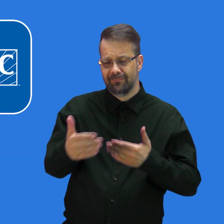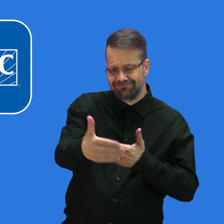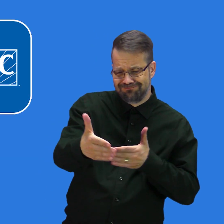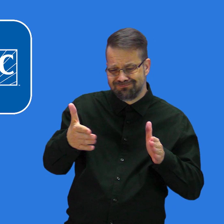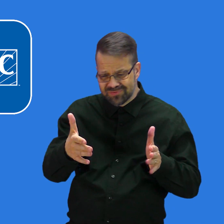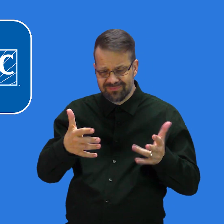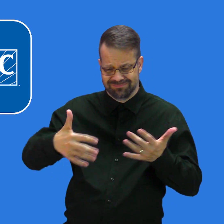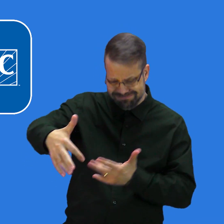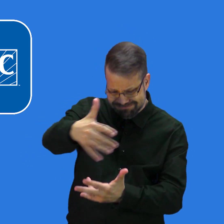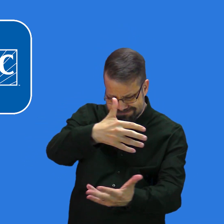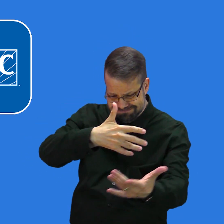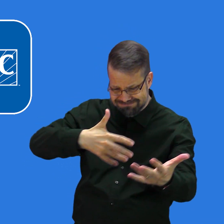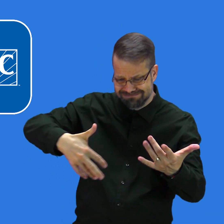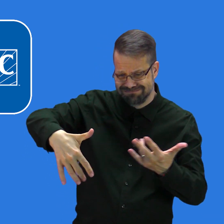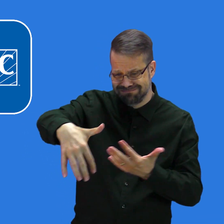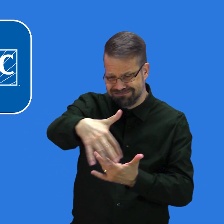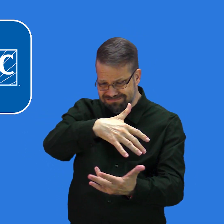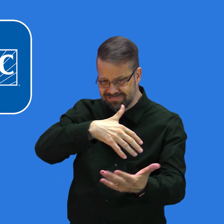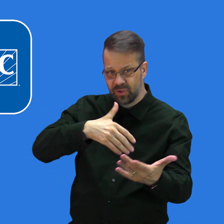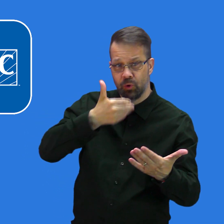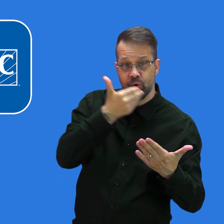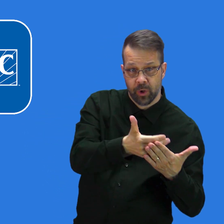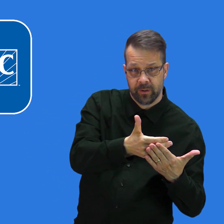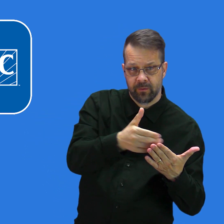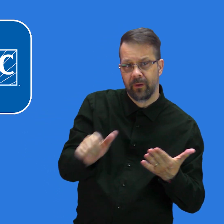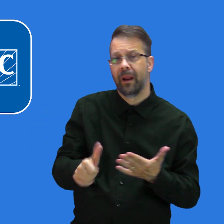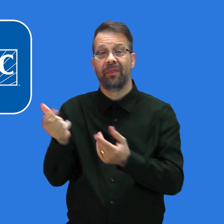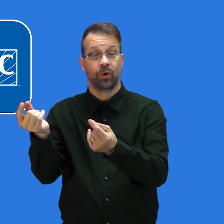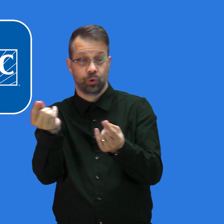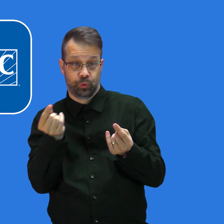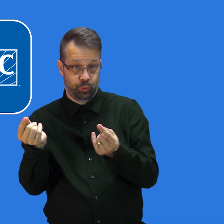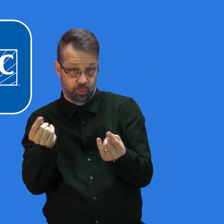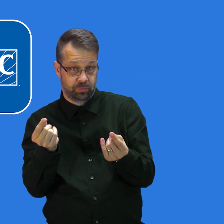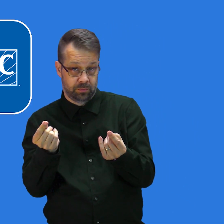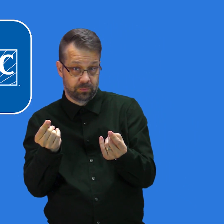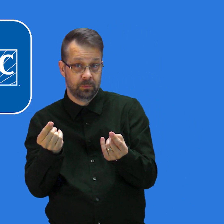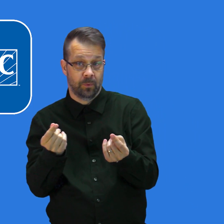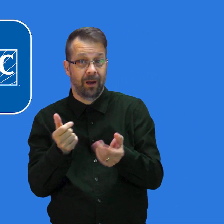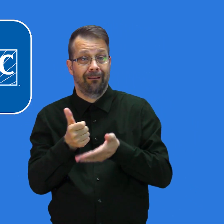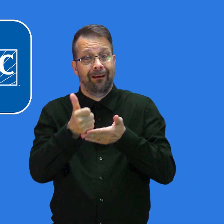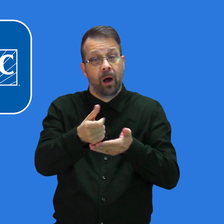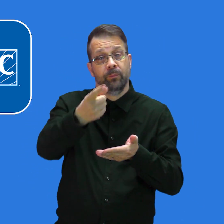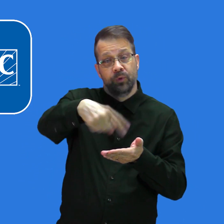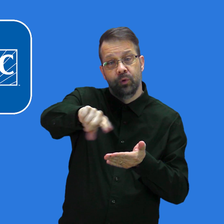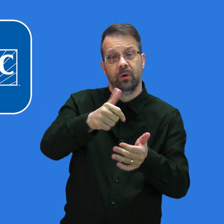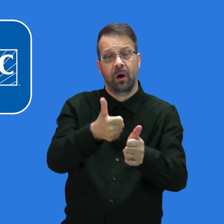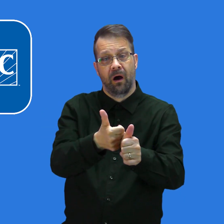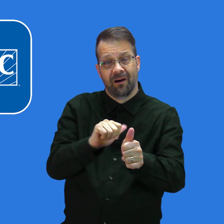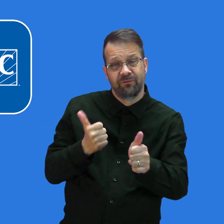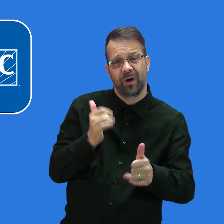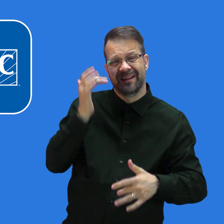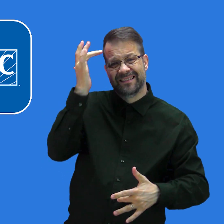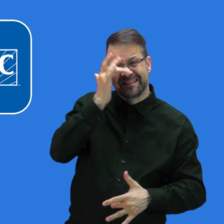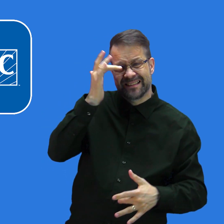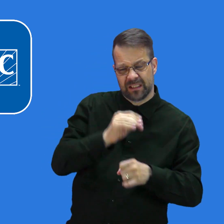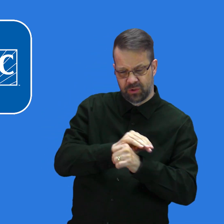Good ventilation, along with other preventative actions, can help prevent you and others